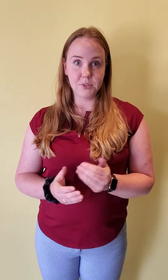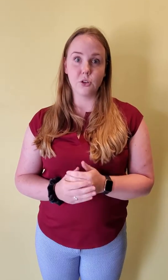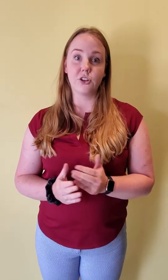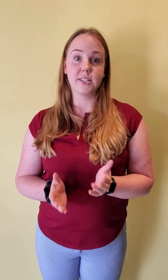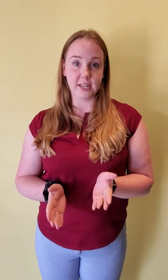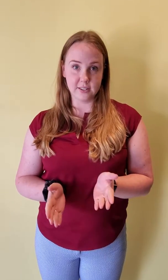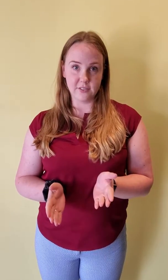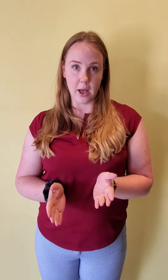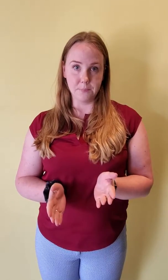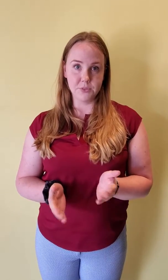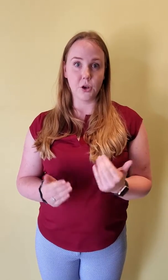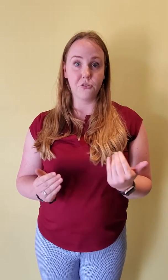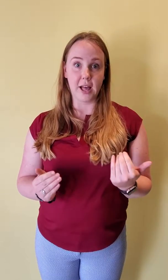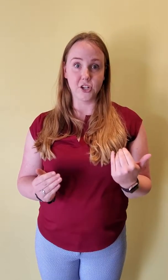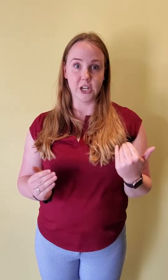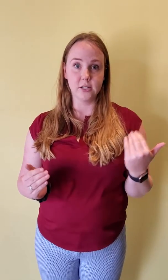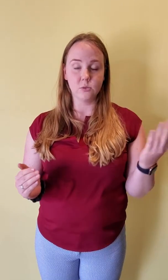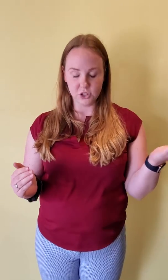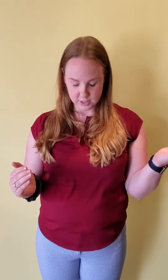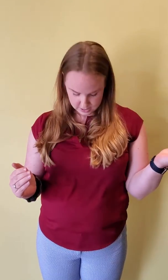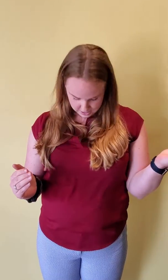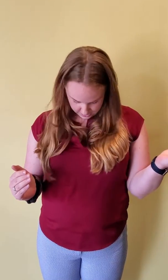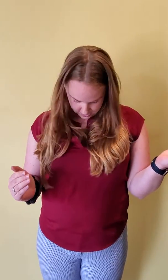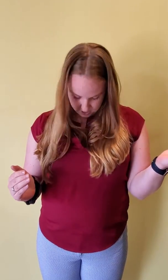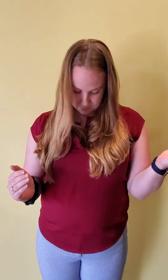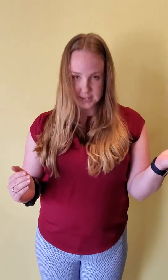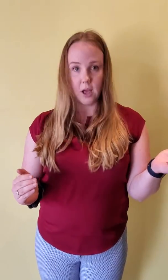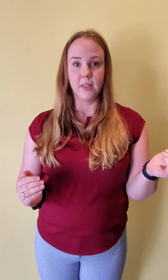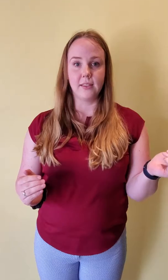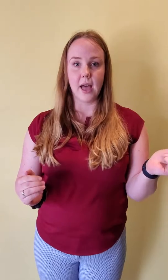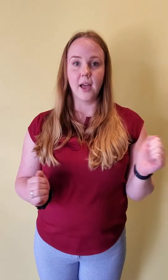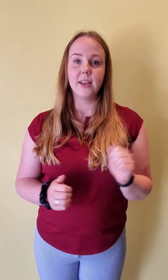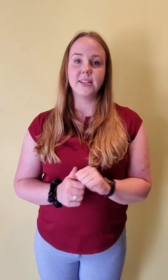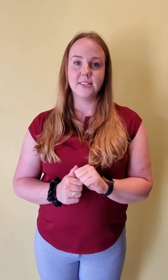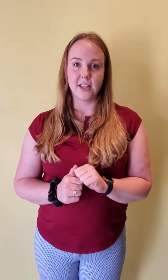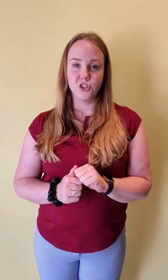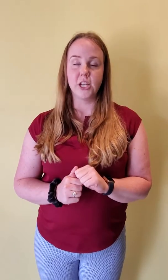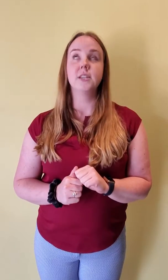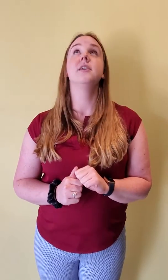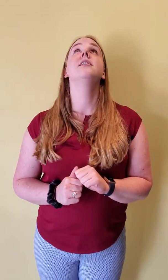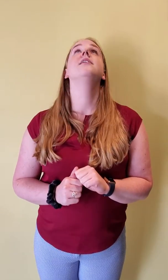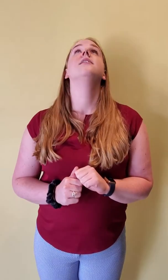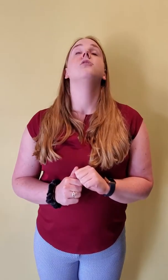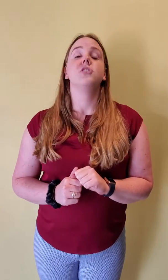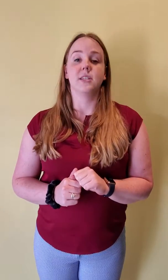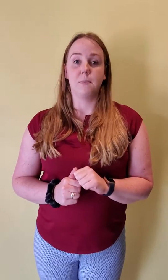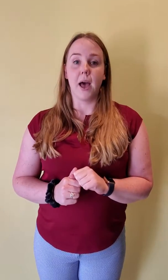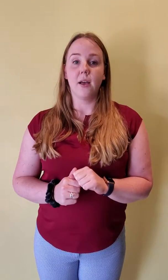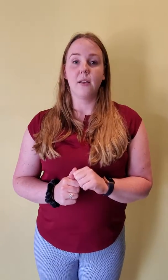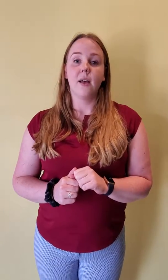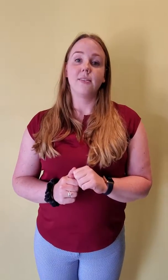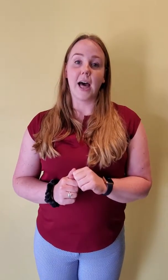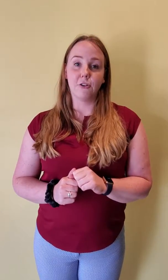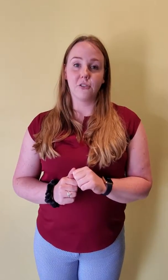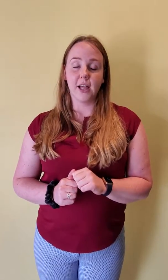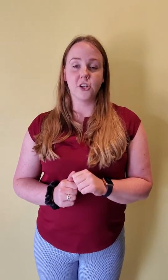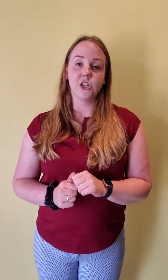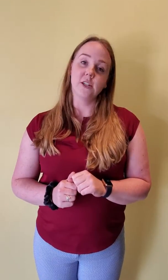So there's six of them. So flexion which is coming down like that, extension which is back, lateral flexion